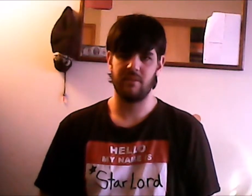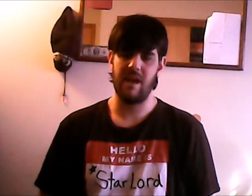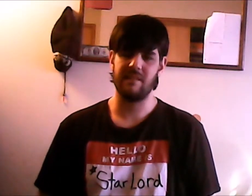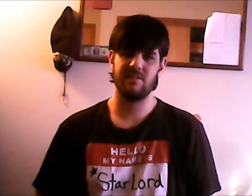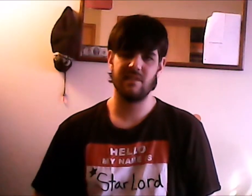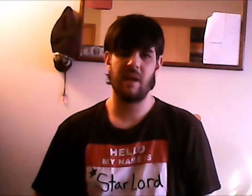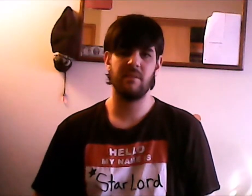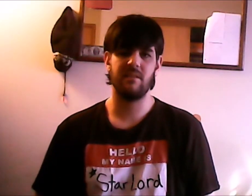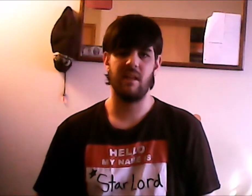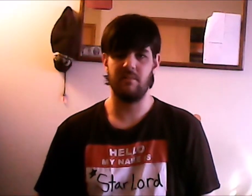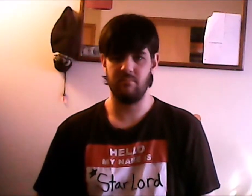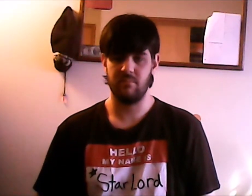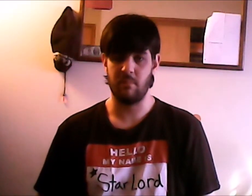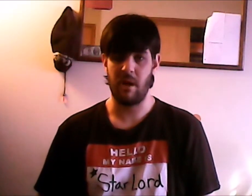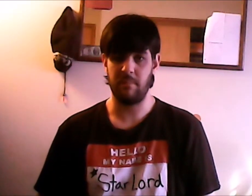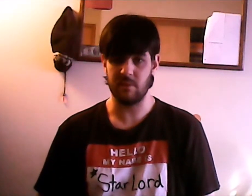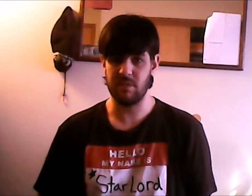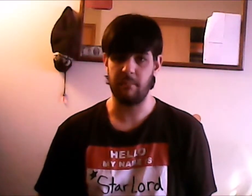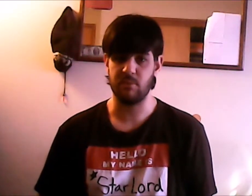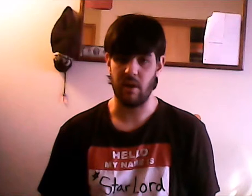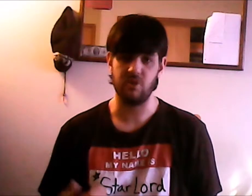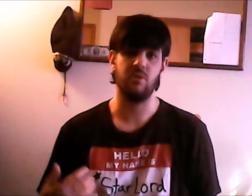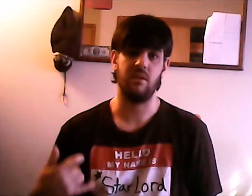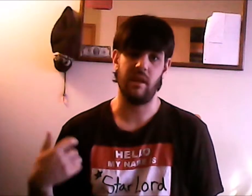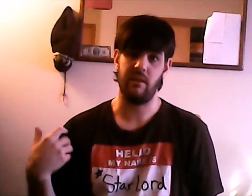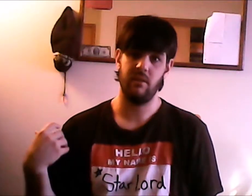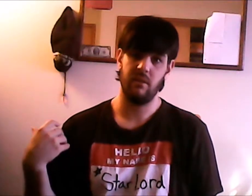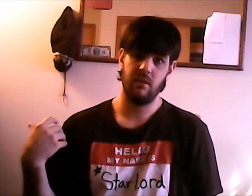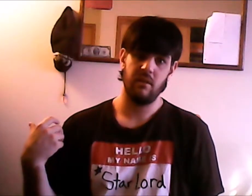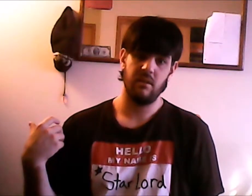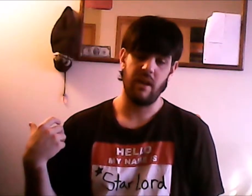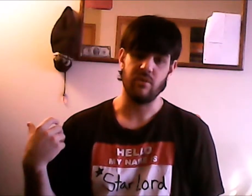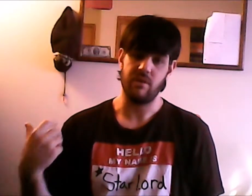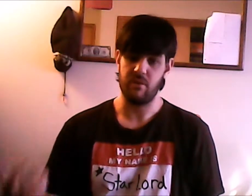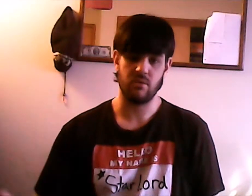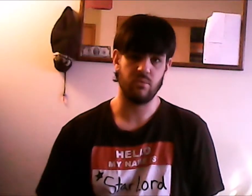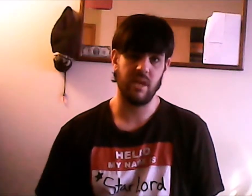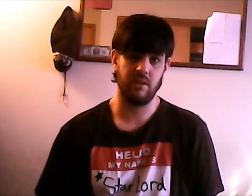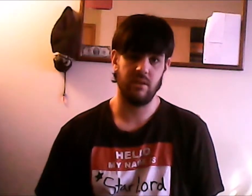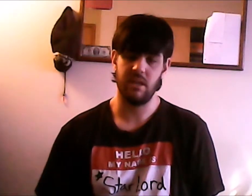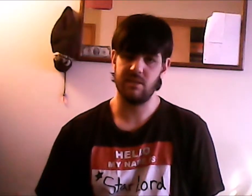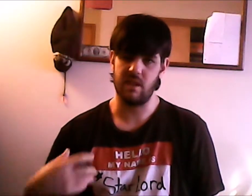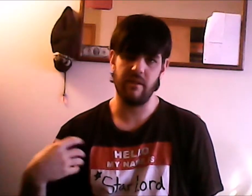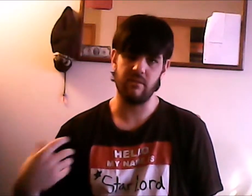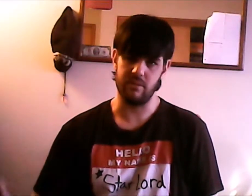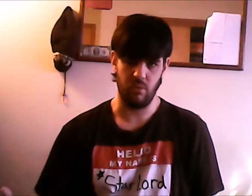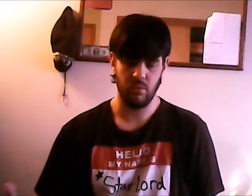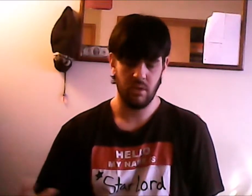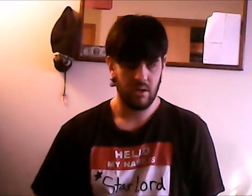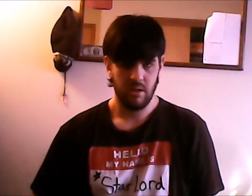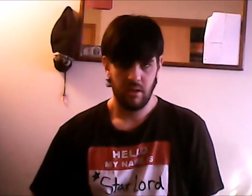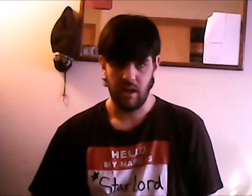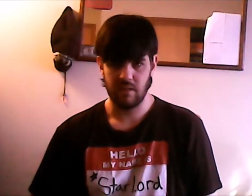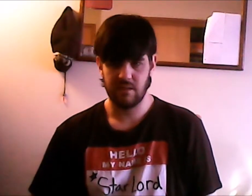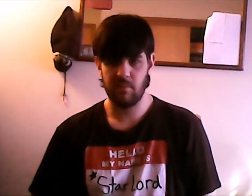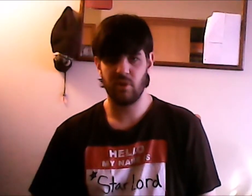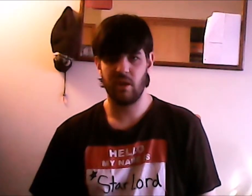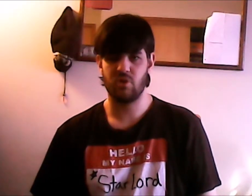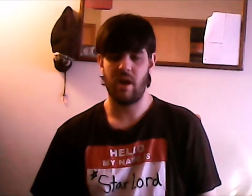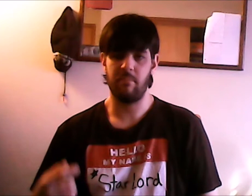that doesn't happen then there might be some times where I do it like every third week instead of every two and typically I'll try to